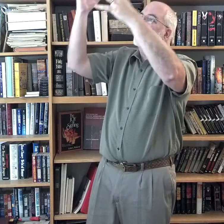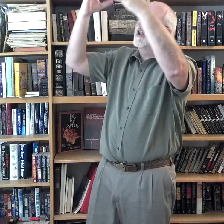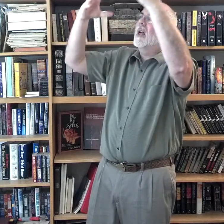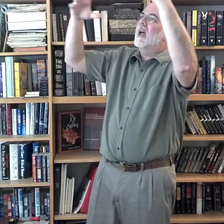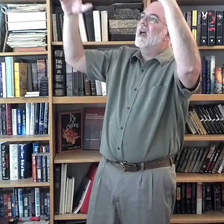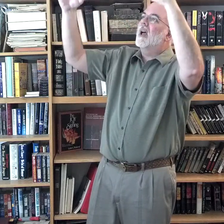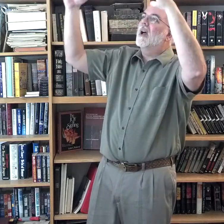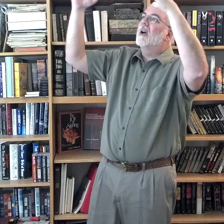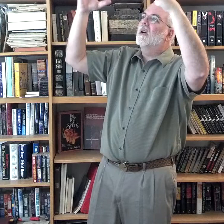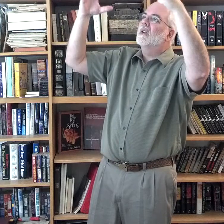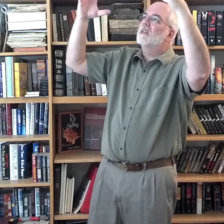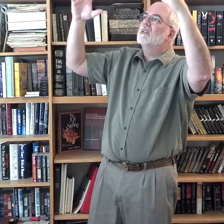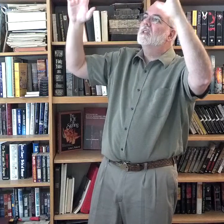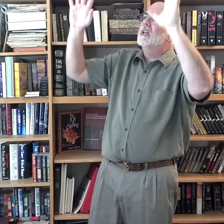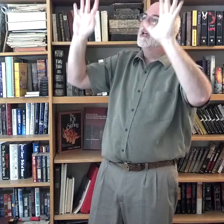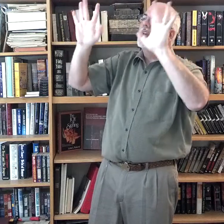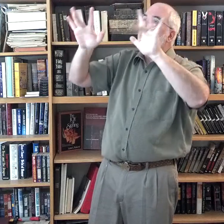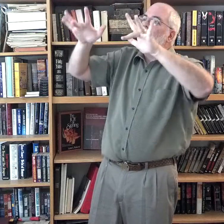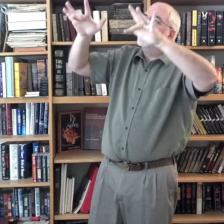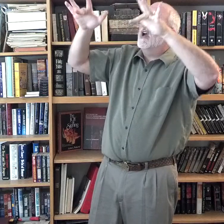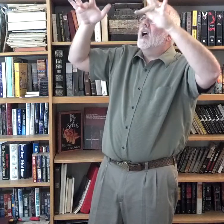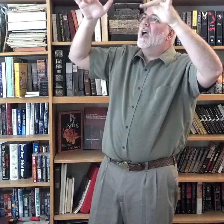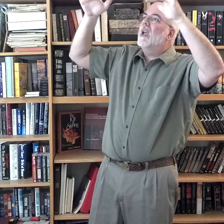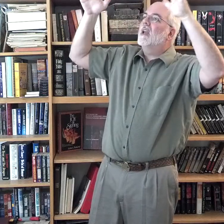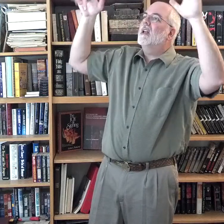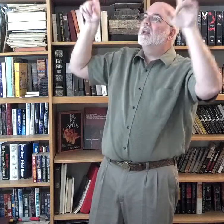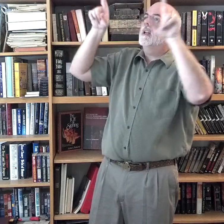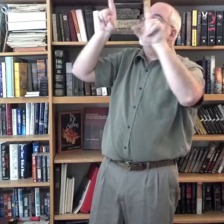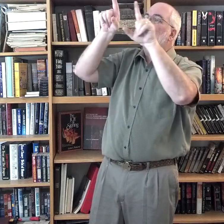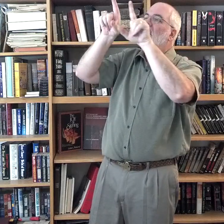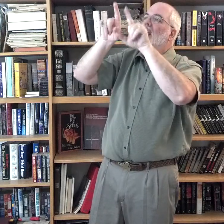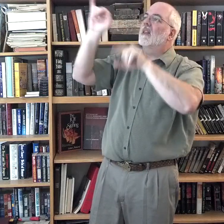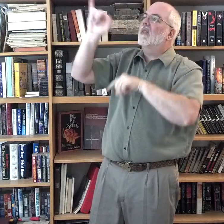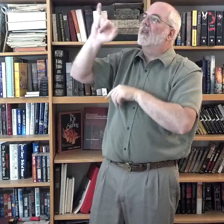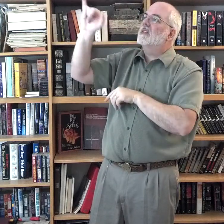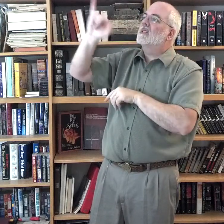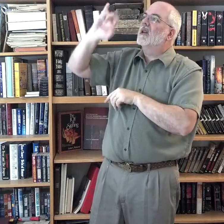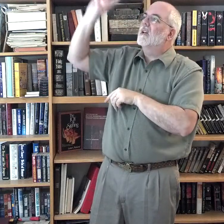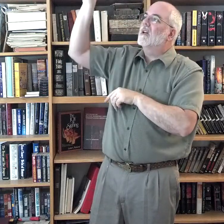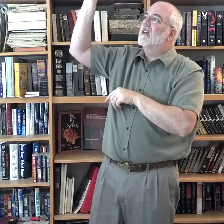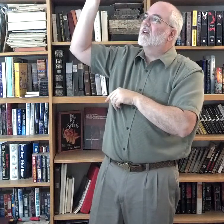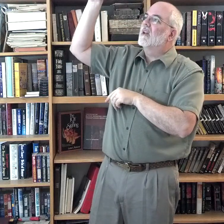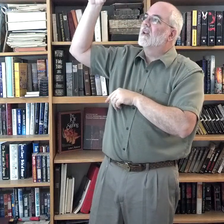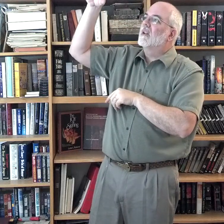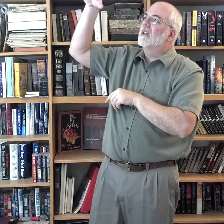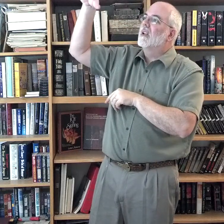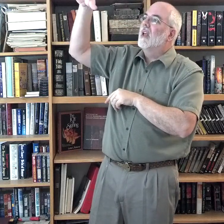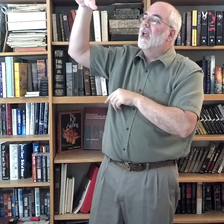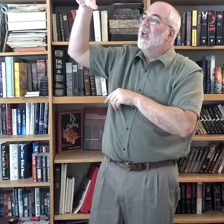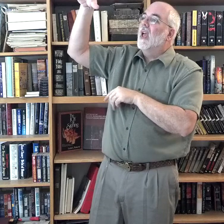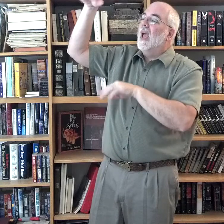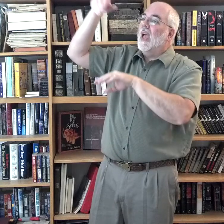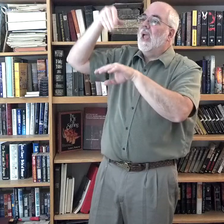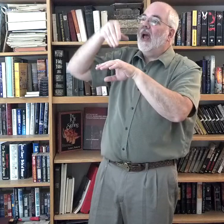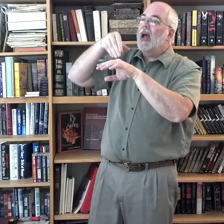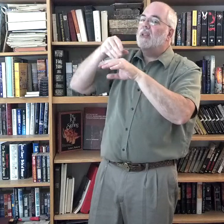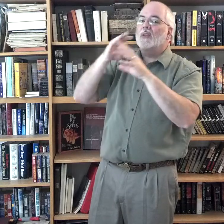clouds, shining like the sun, at the